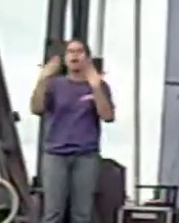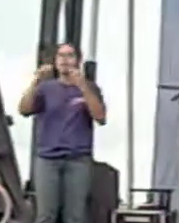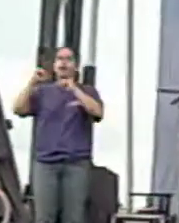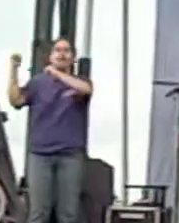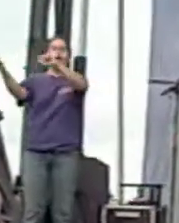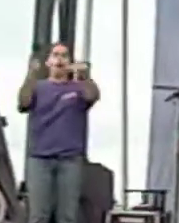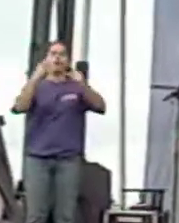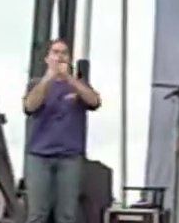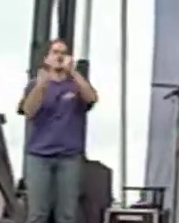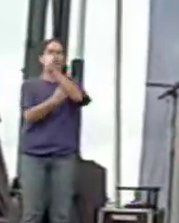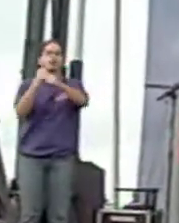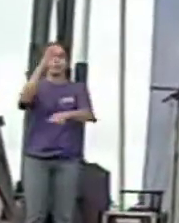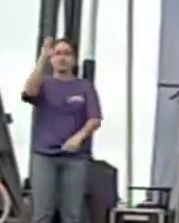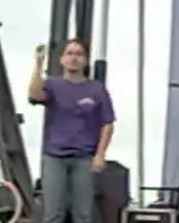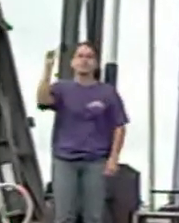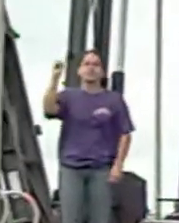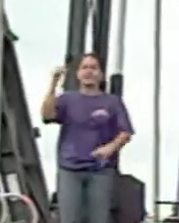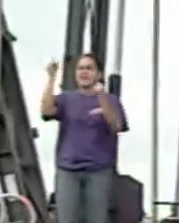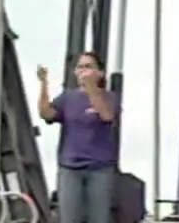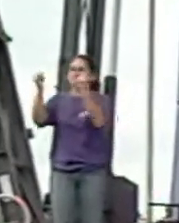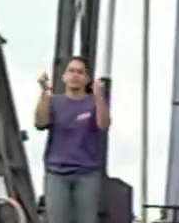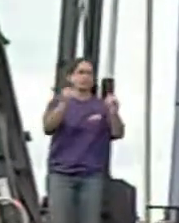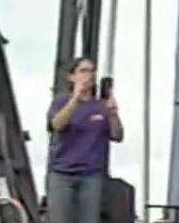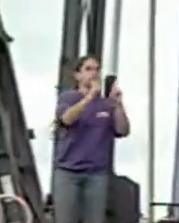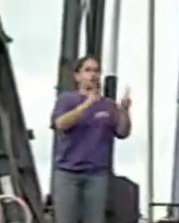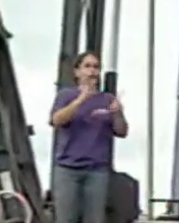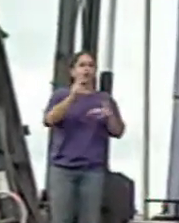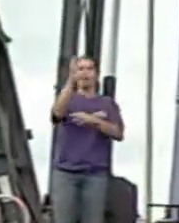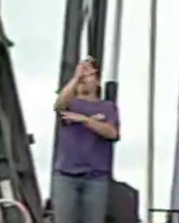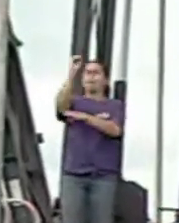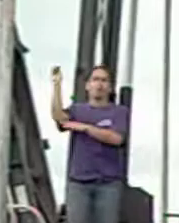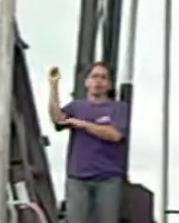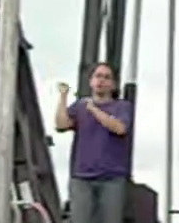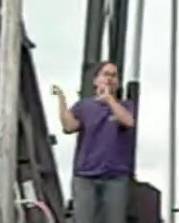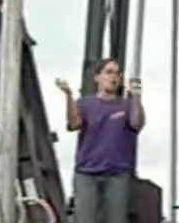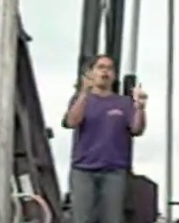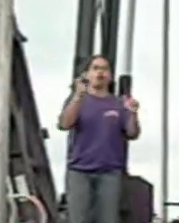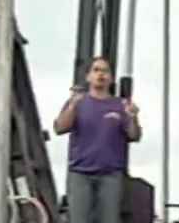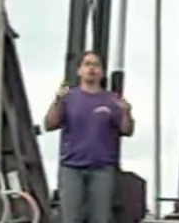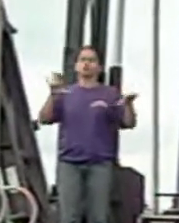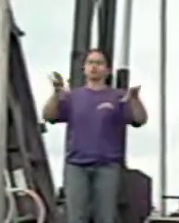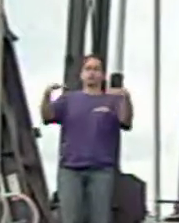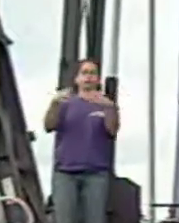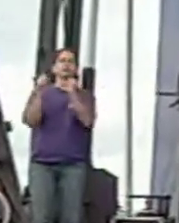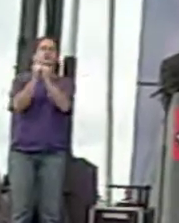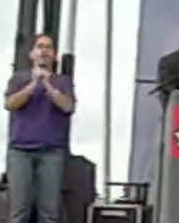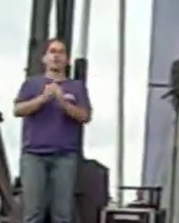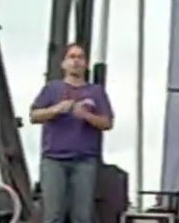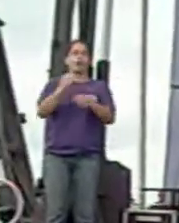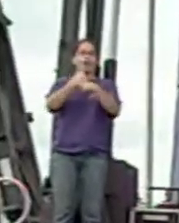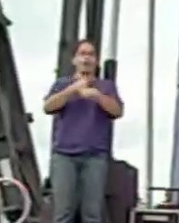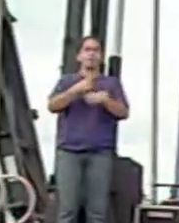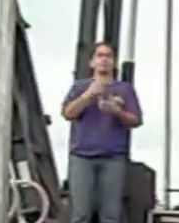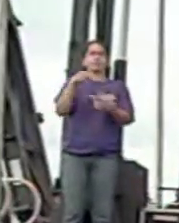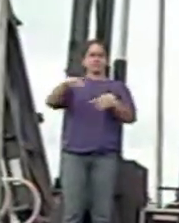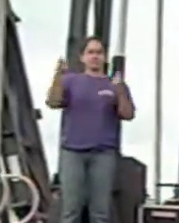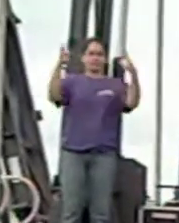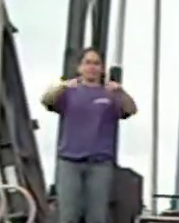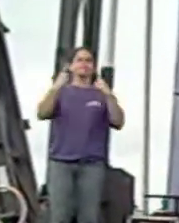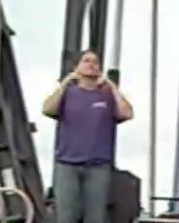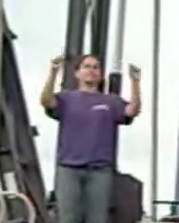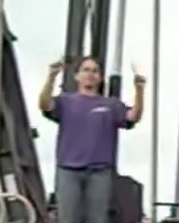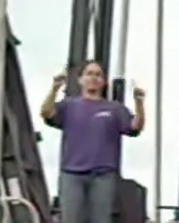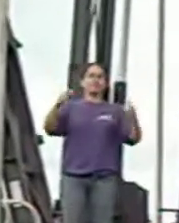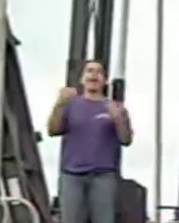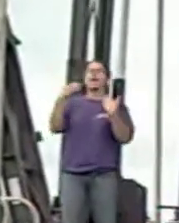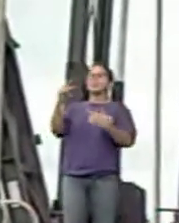foundations, the individuals, the corporations who came together to make this happen. I want to thank